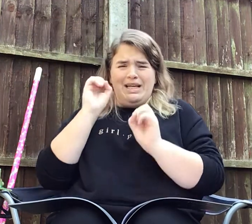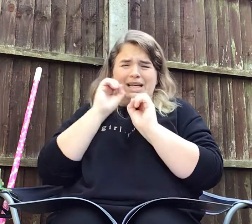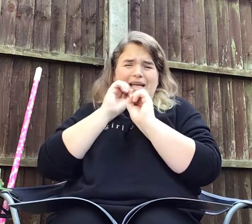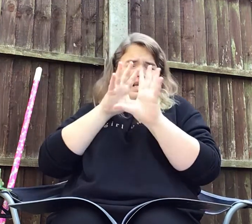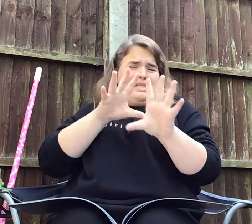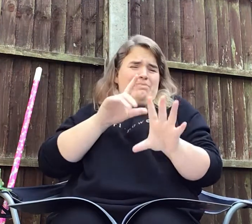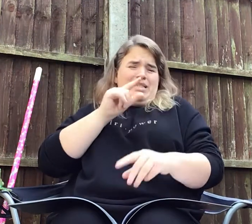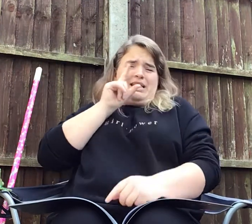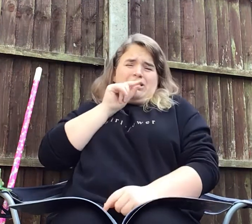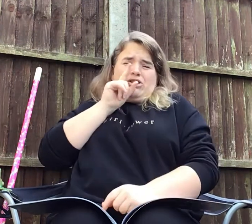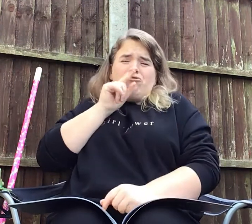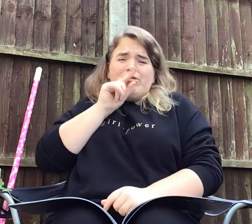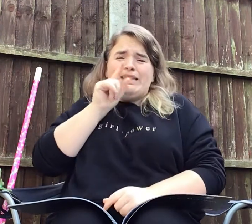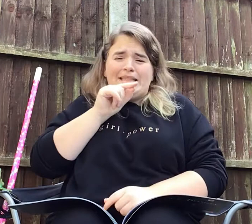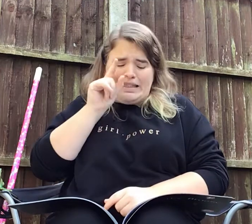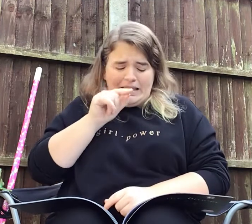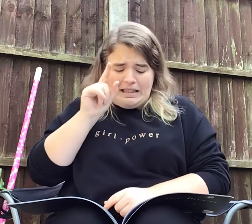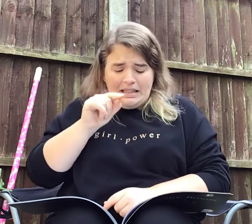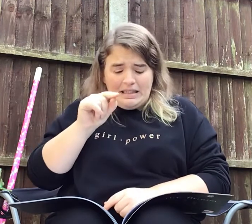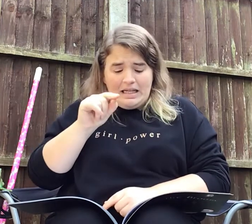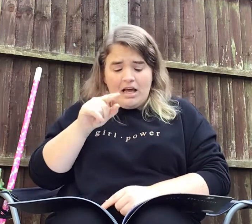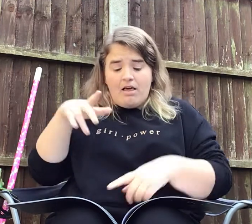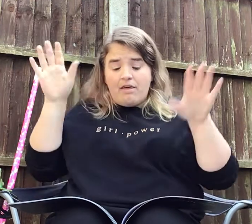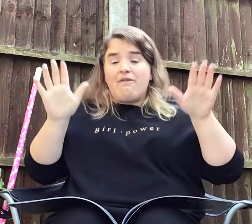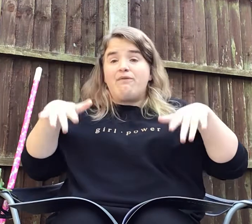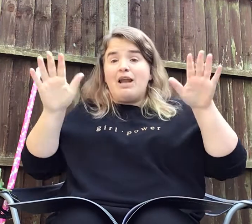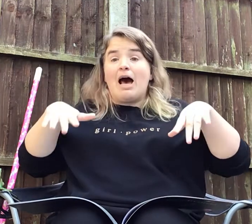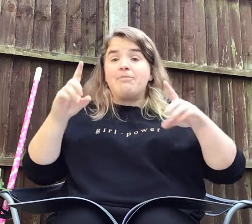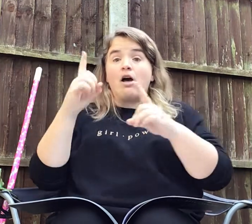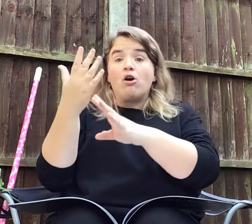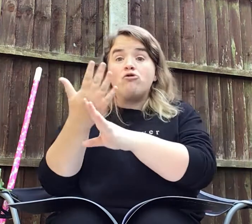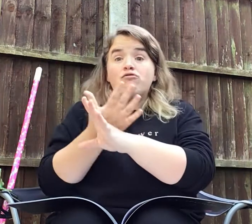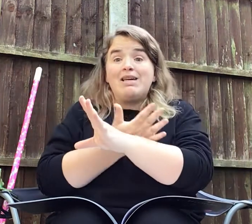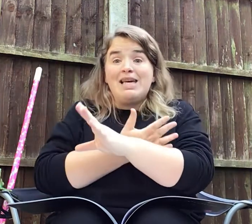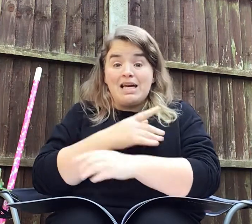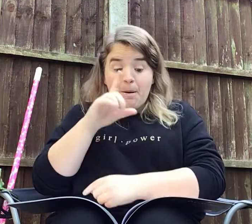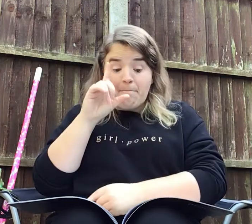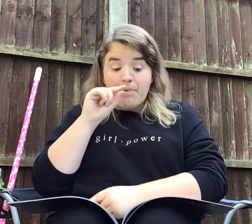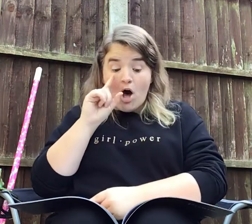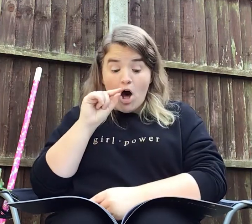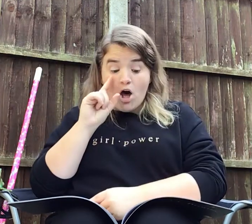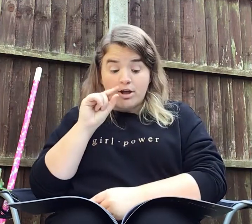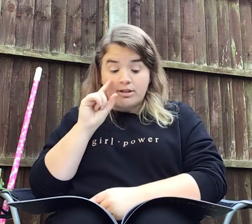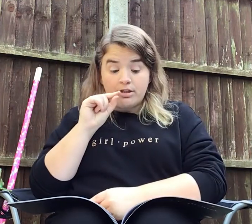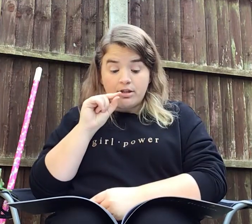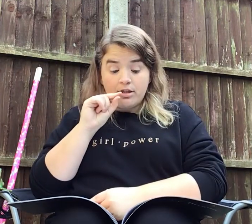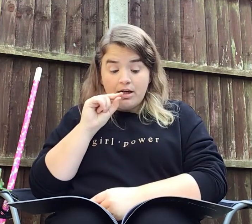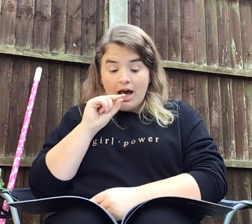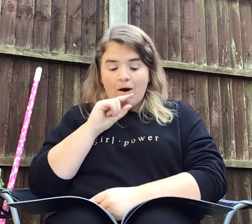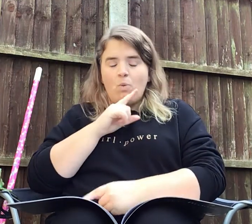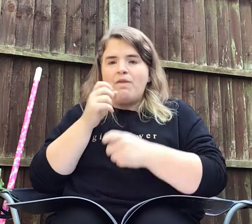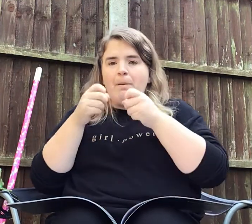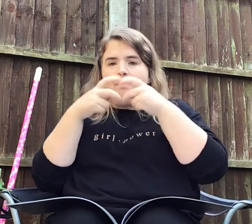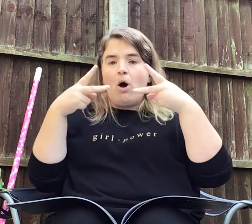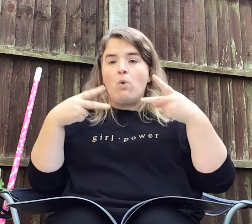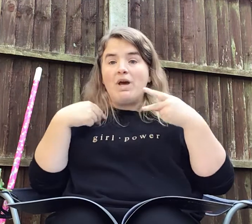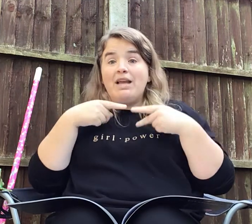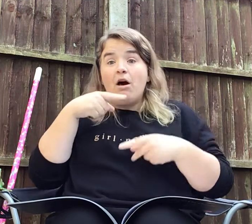ear-splitting shriek. There flapped a green bird with a bow in her